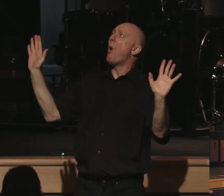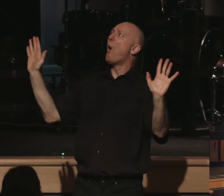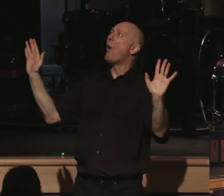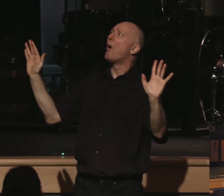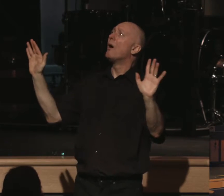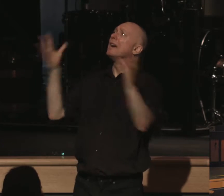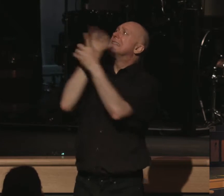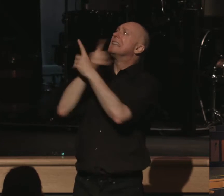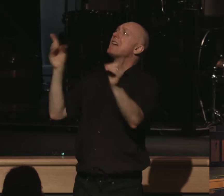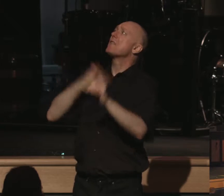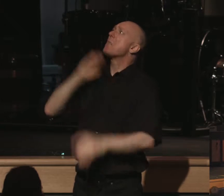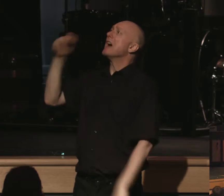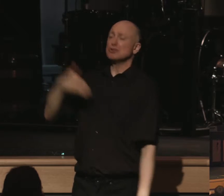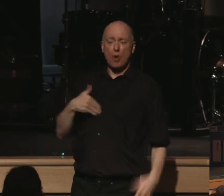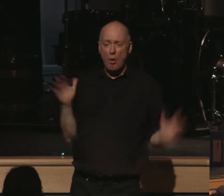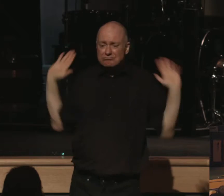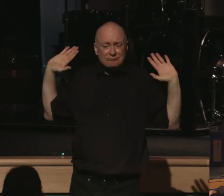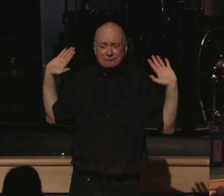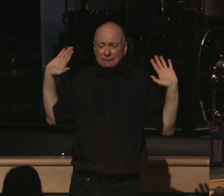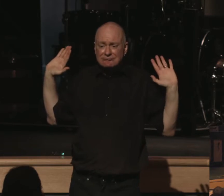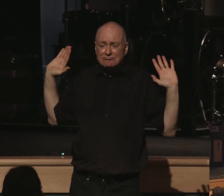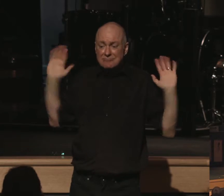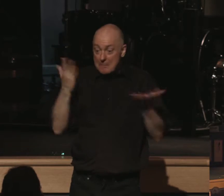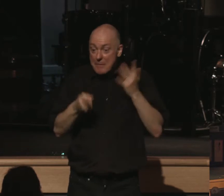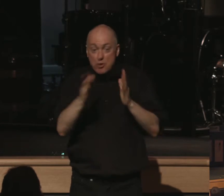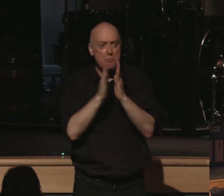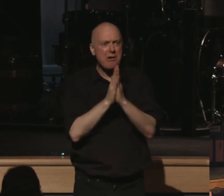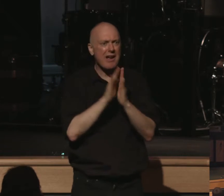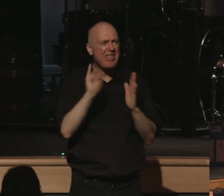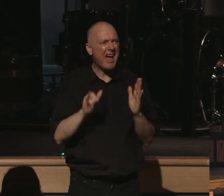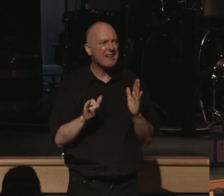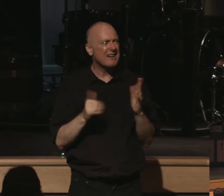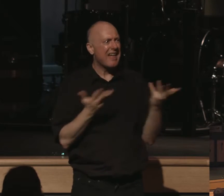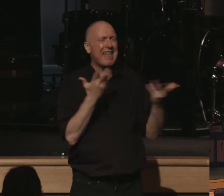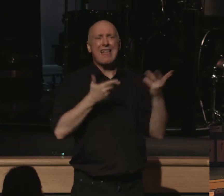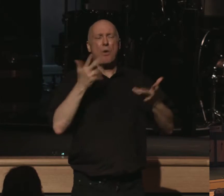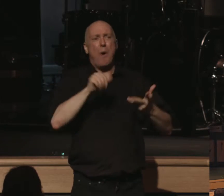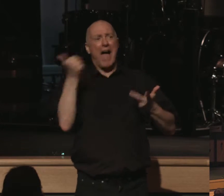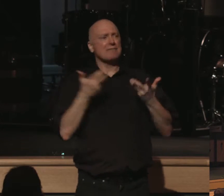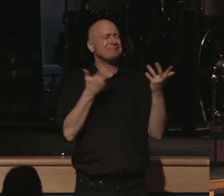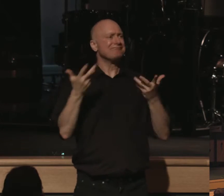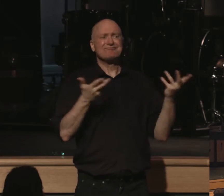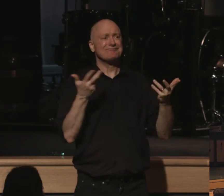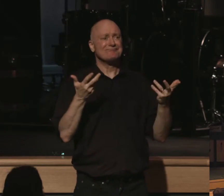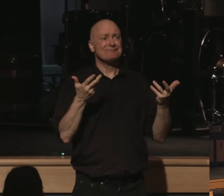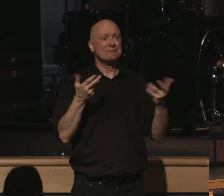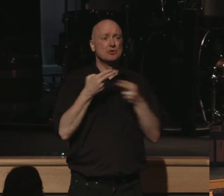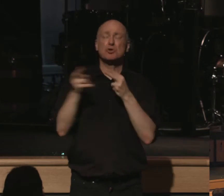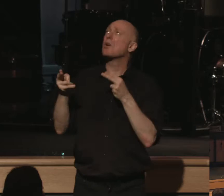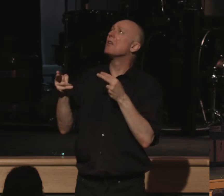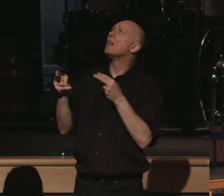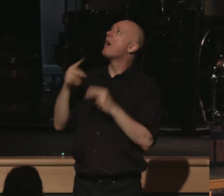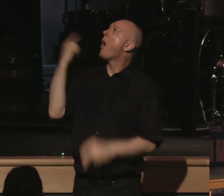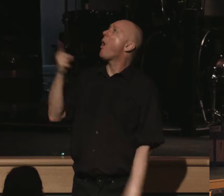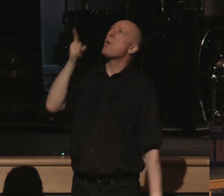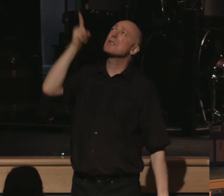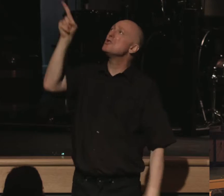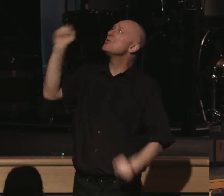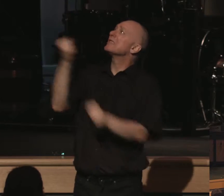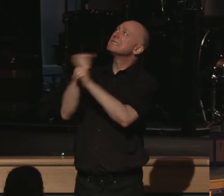my soul. Deliver my soul. Maybe you've prayed that before. There's nothing else. Nothing else will help me. Only you, Lord, only you. Deliver my soul.